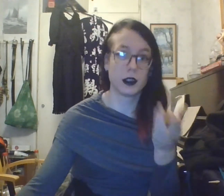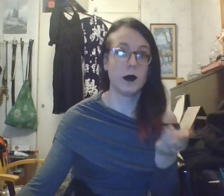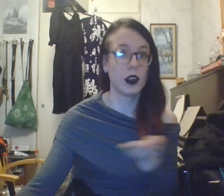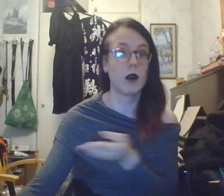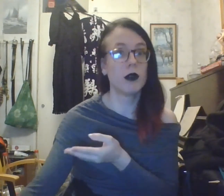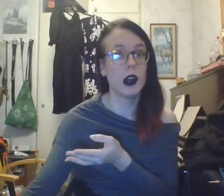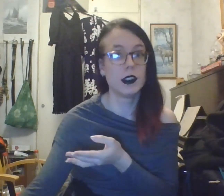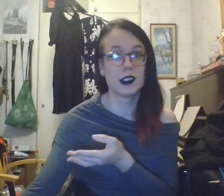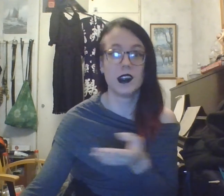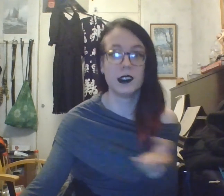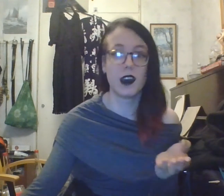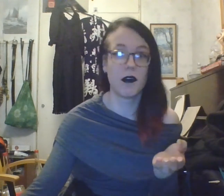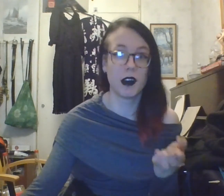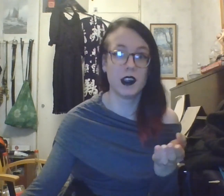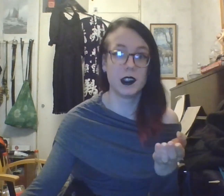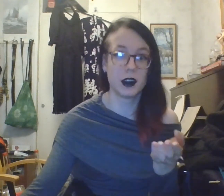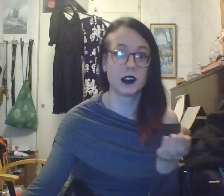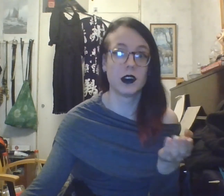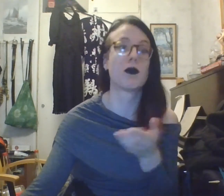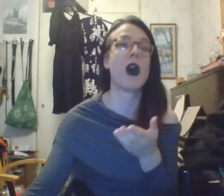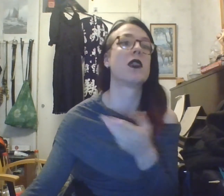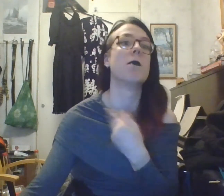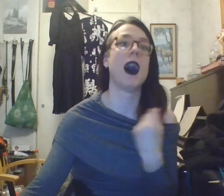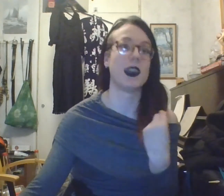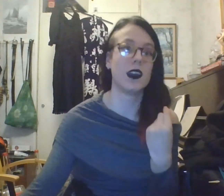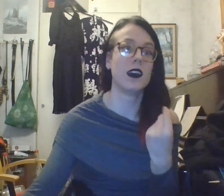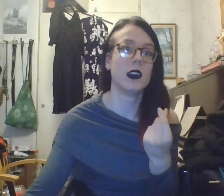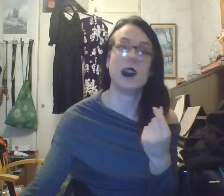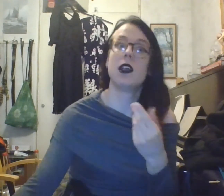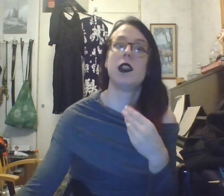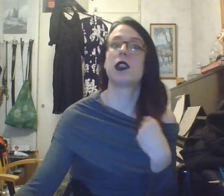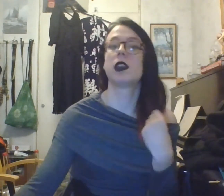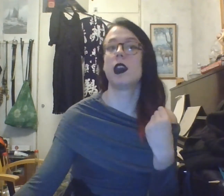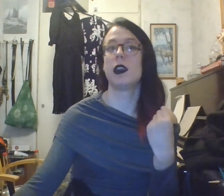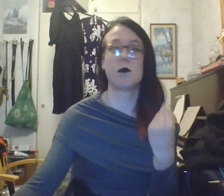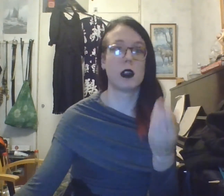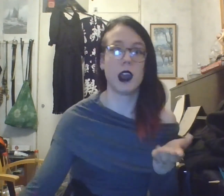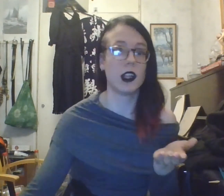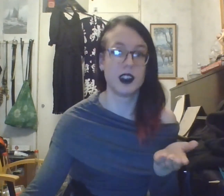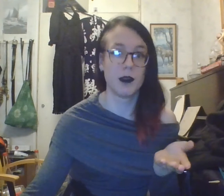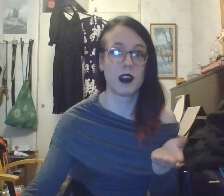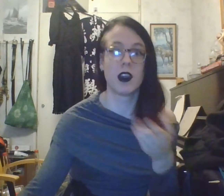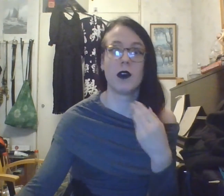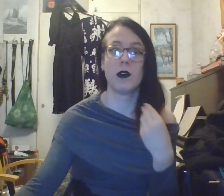oppressed, and doesn't oppress back. Let's say the LGBTQ, the